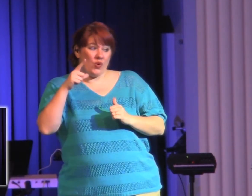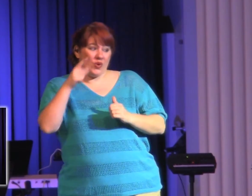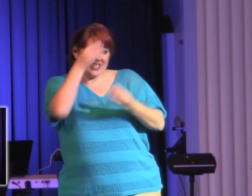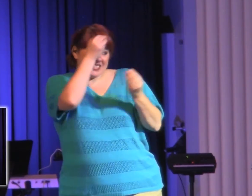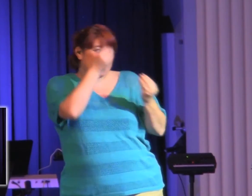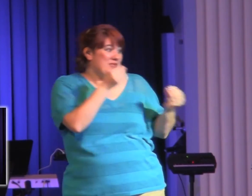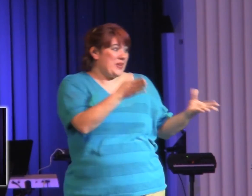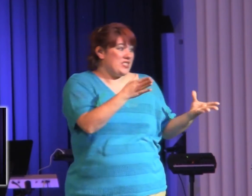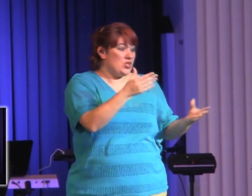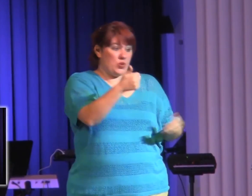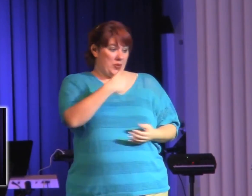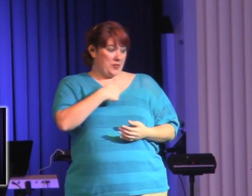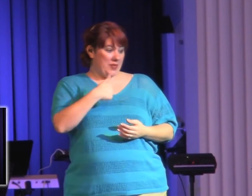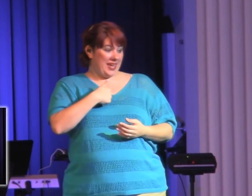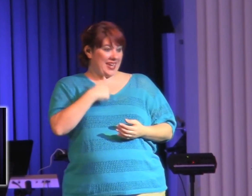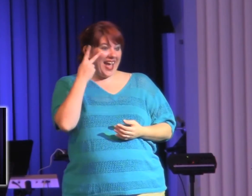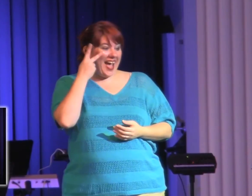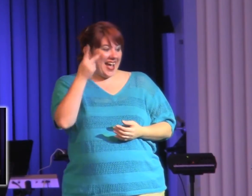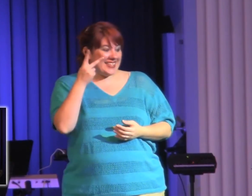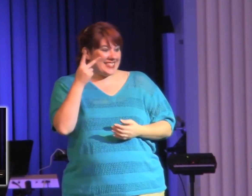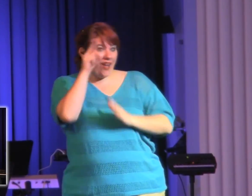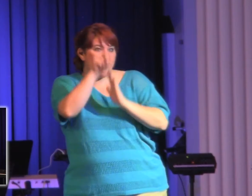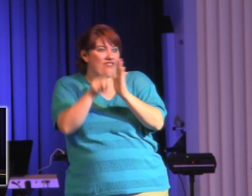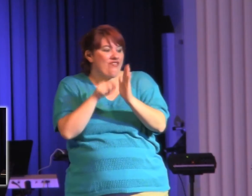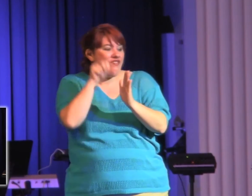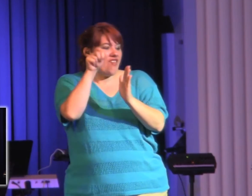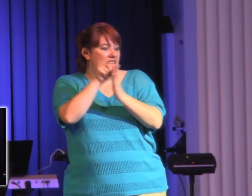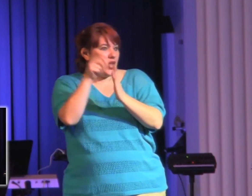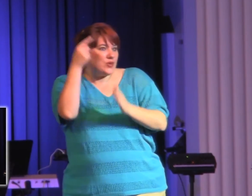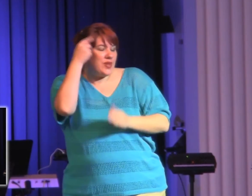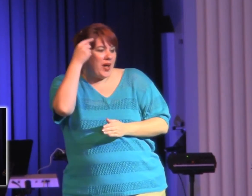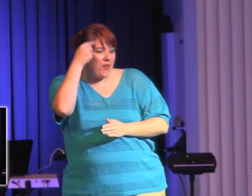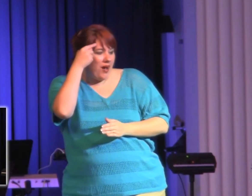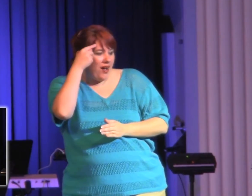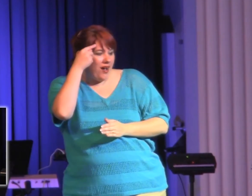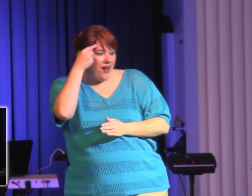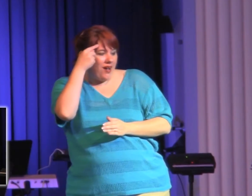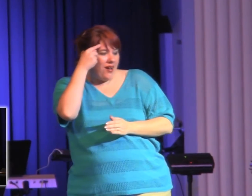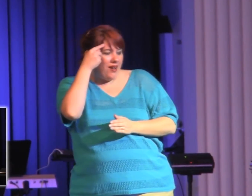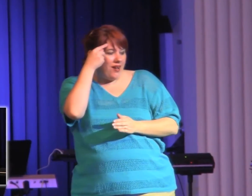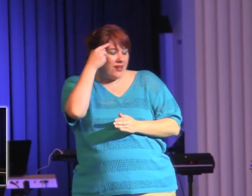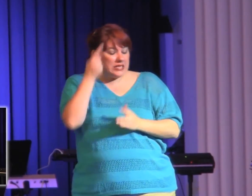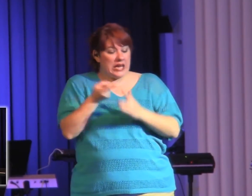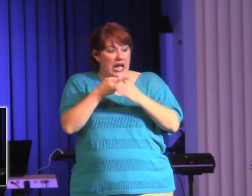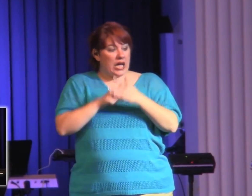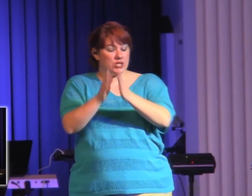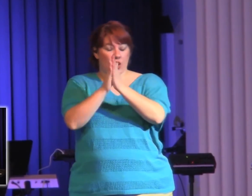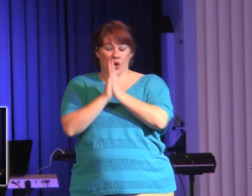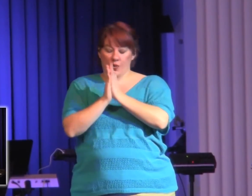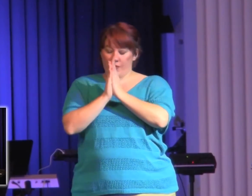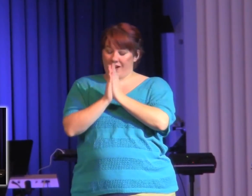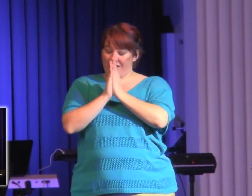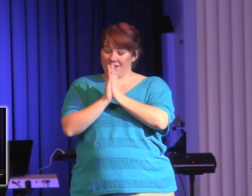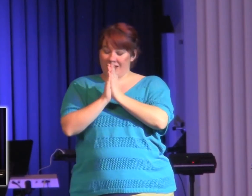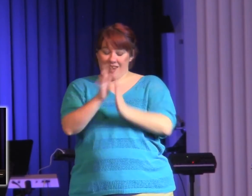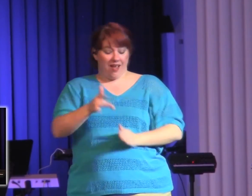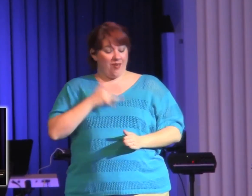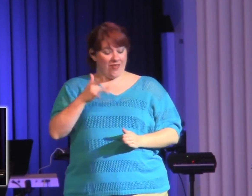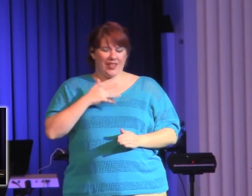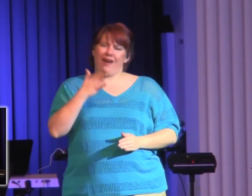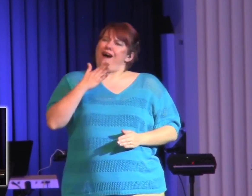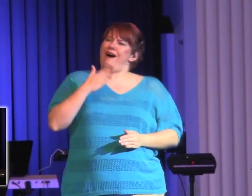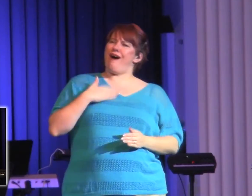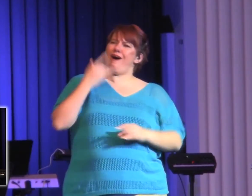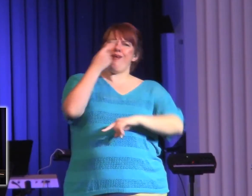format. Like, I'll close my eyes, I'll start praying, and I'm just taking time, and I'm feeling pretty good. I'm feeling like I had a pretty good day.